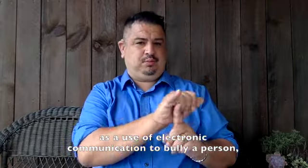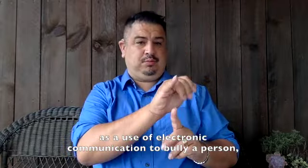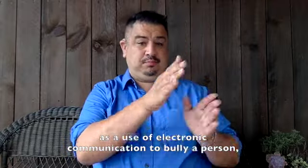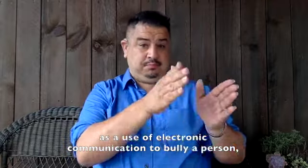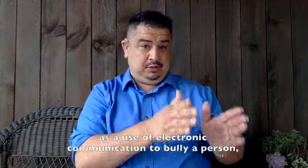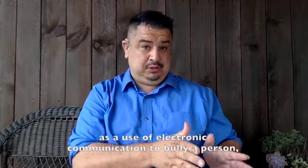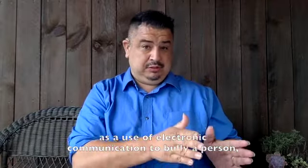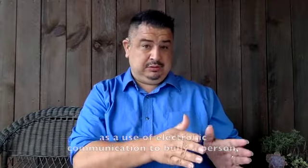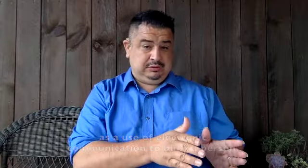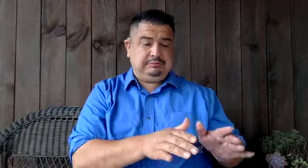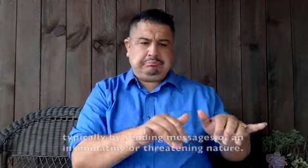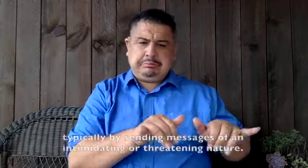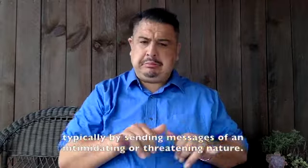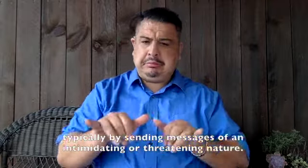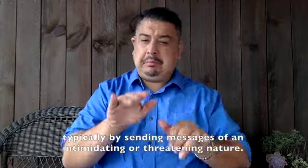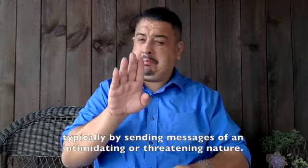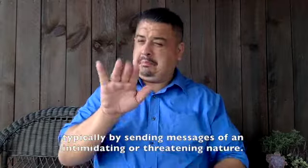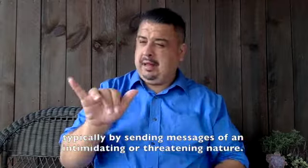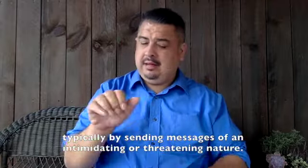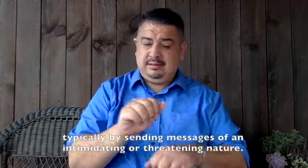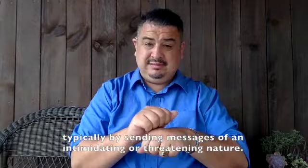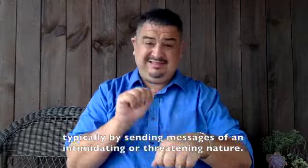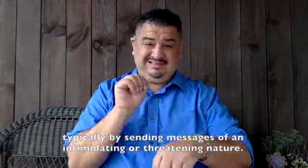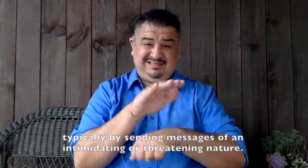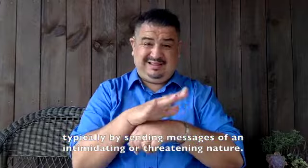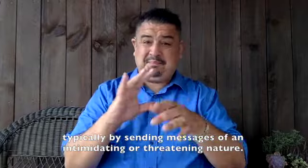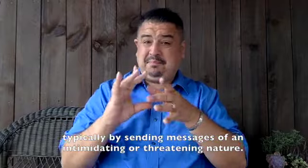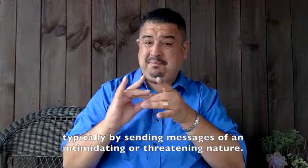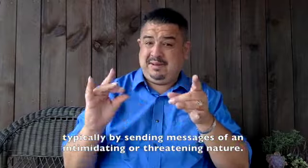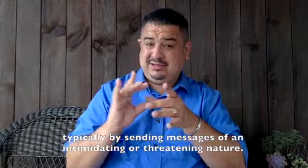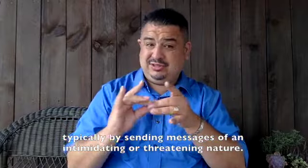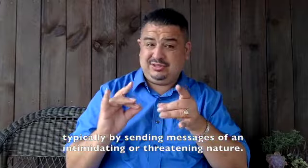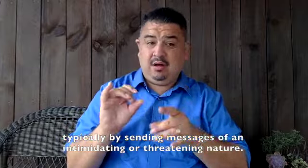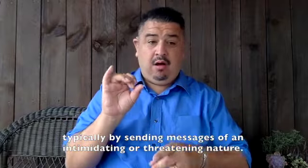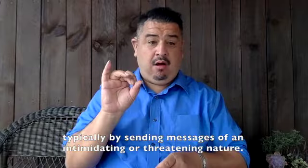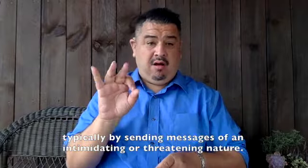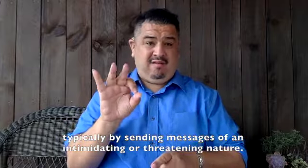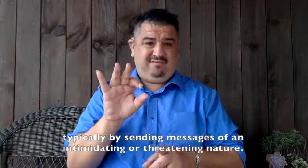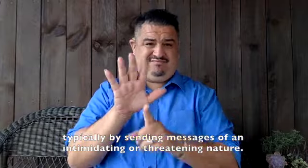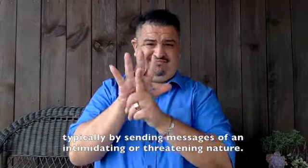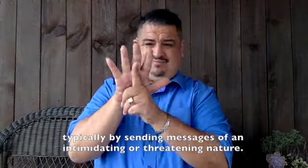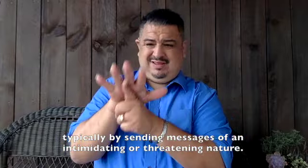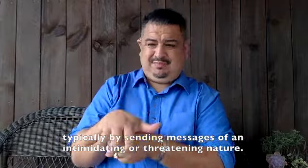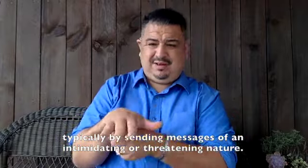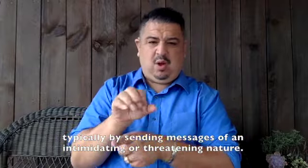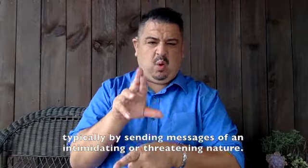to bully a person, typically by sending messages of intimidating or threatening nature.